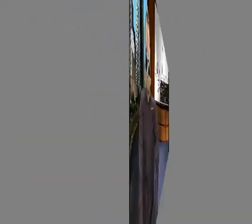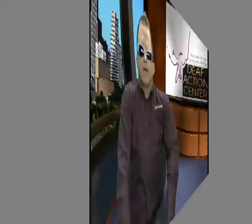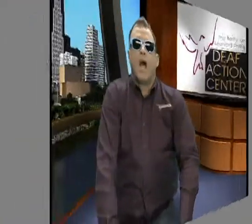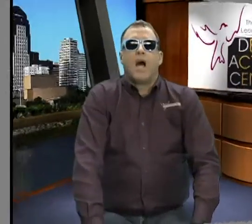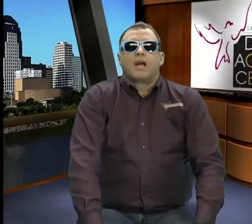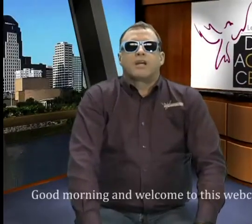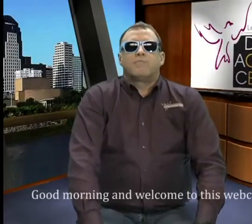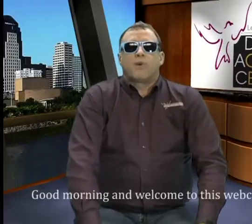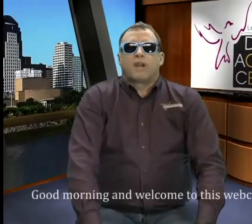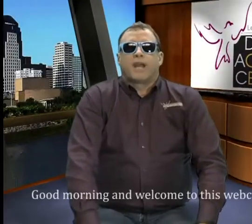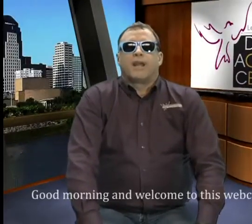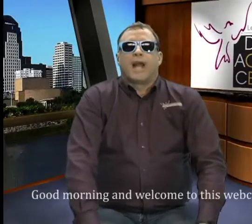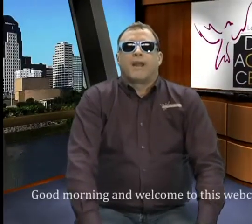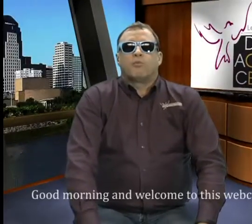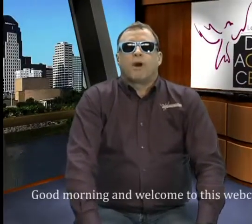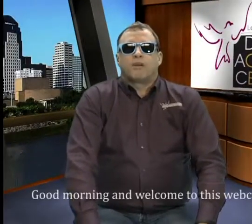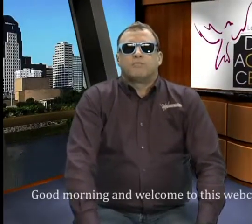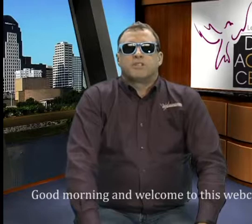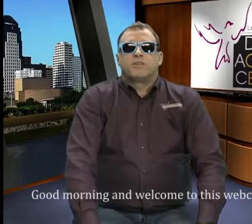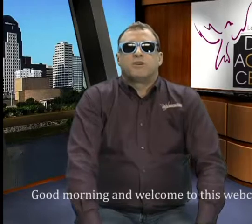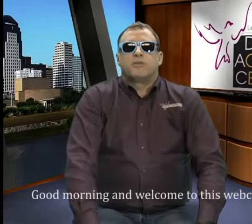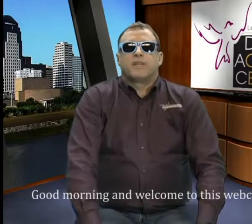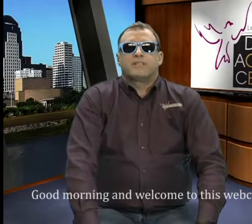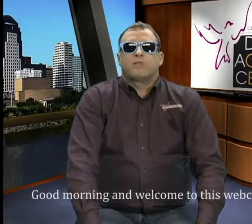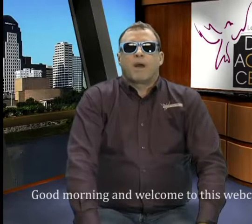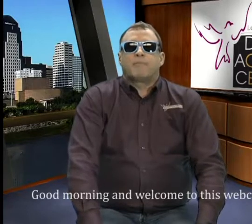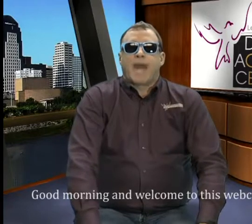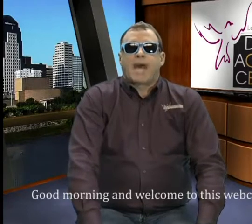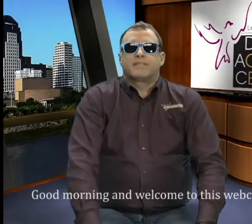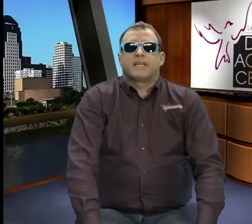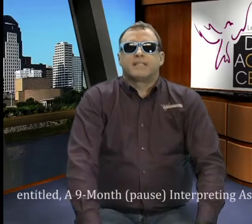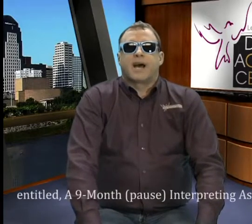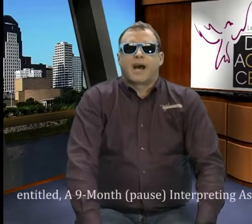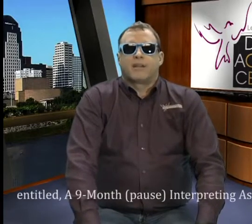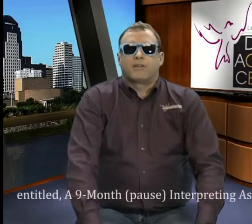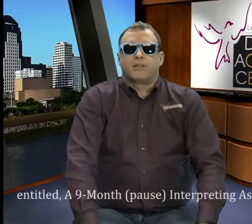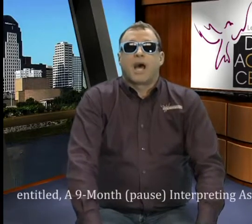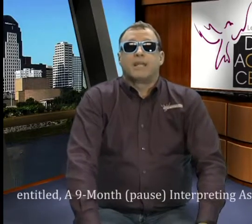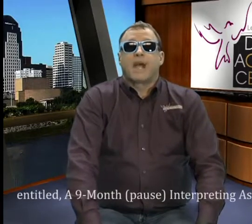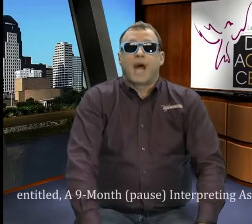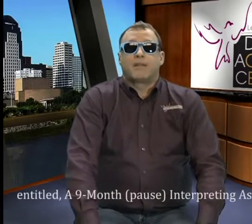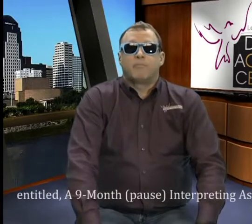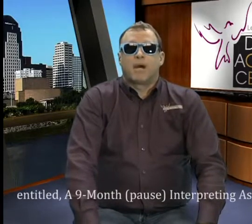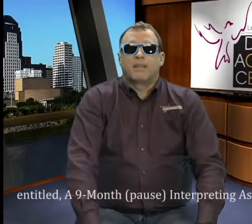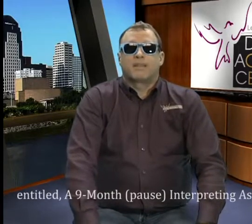Good morning and welcome to this webcast entitled a nine month